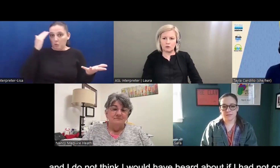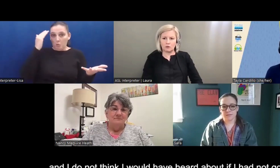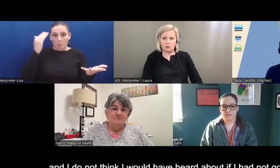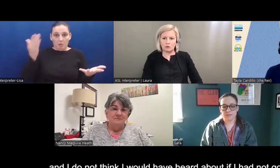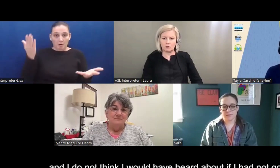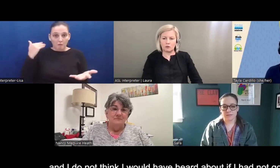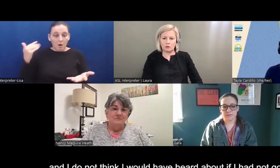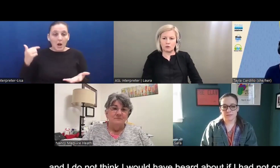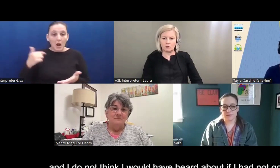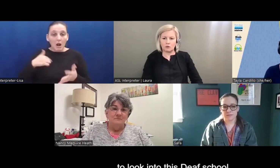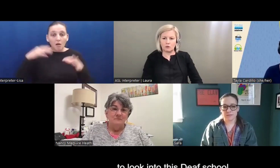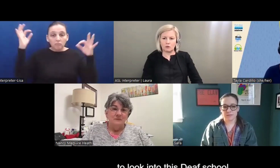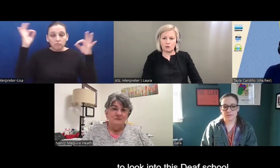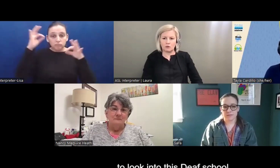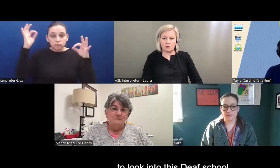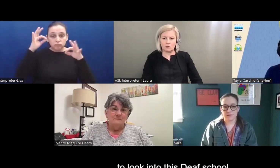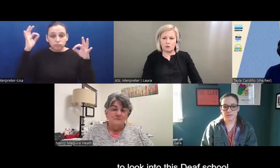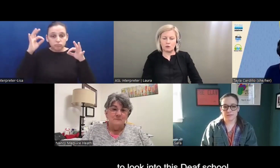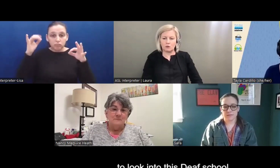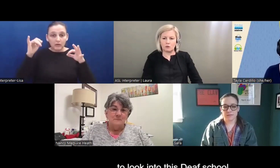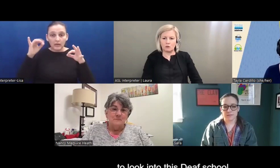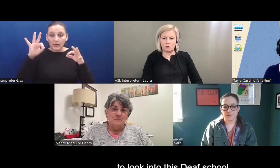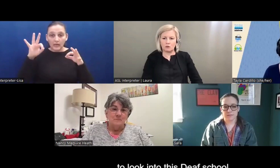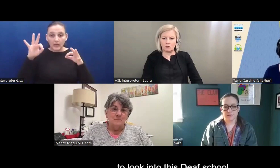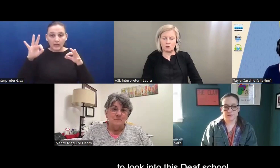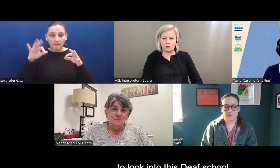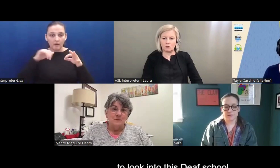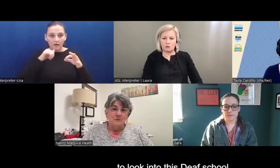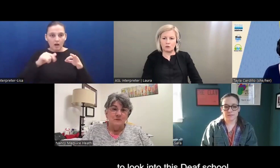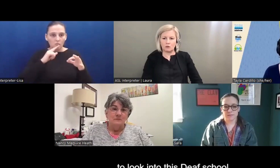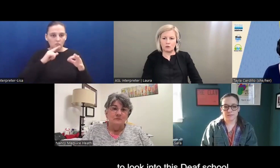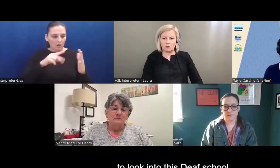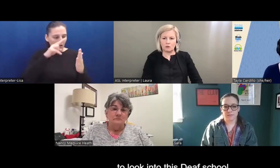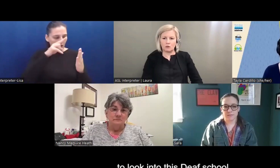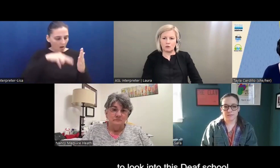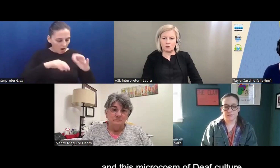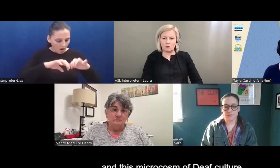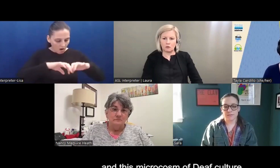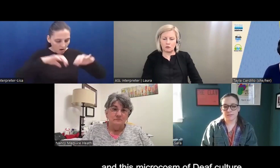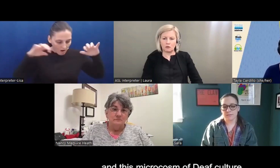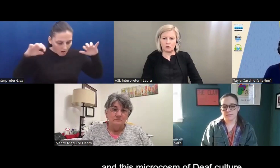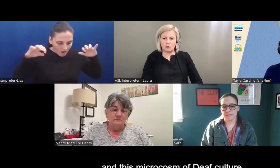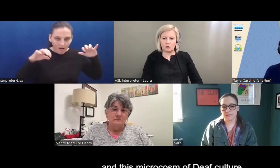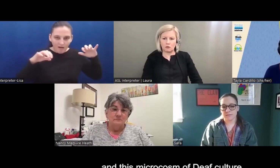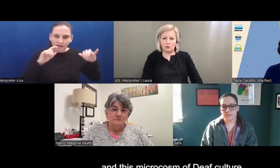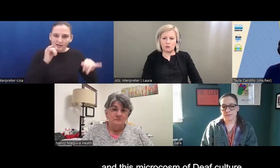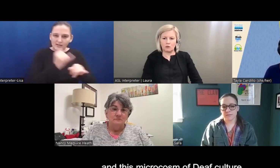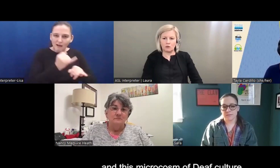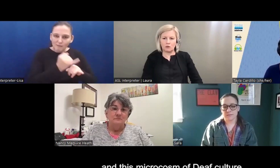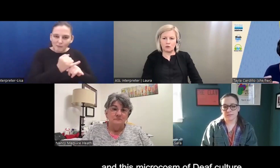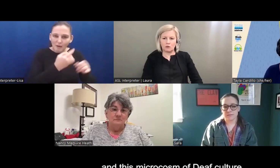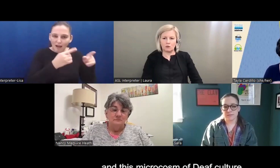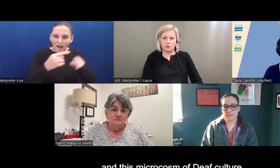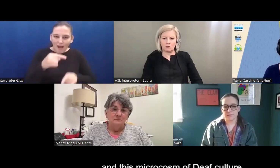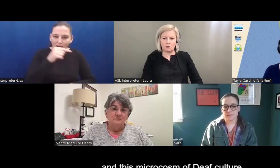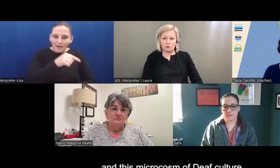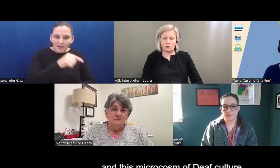would have heard about if I hadn't gotten this look into this deaf school and this kind of, like,